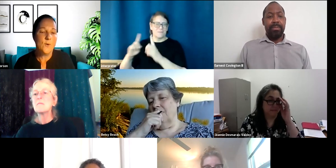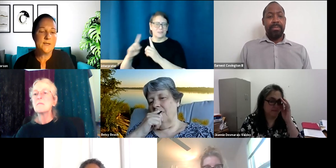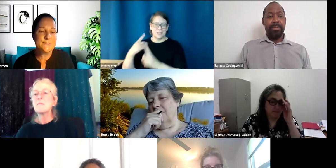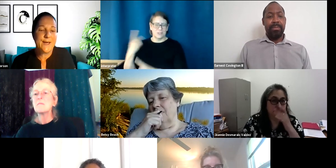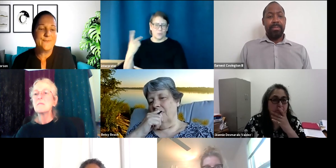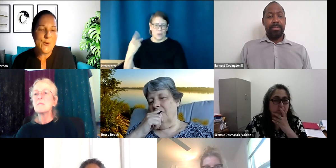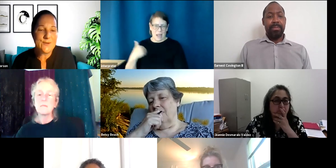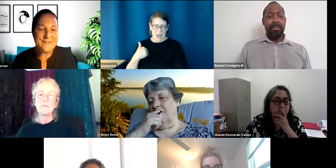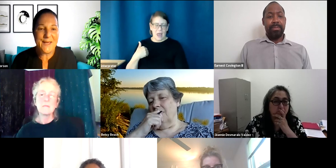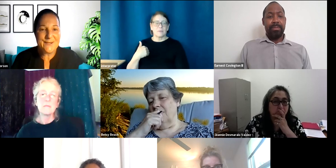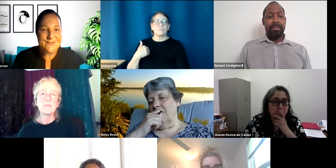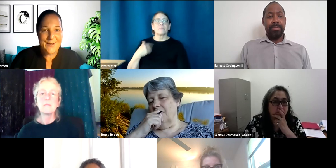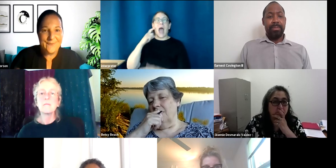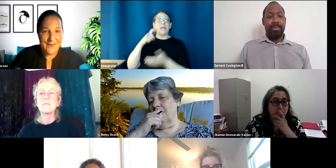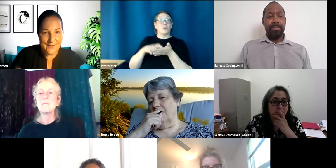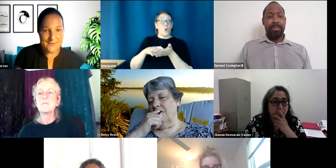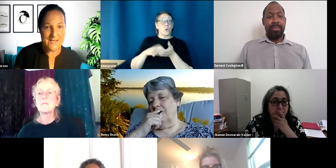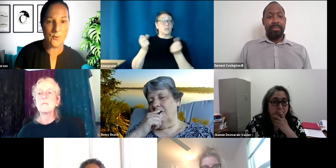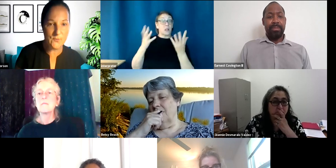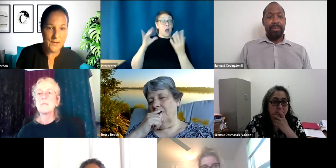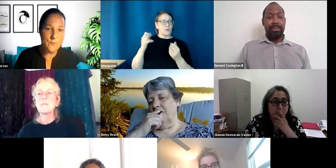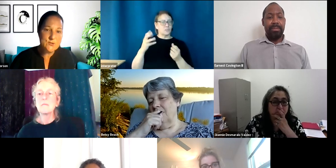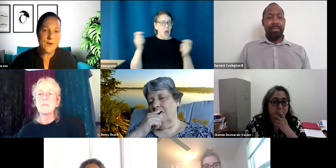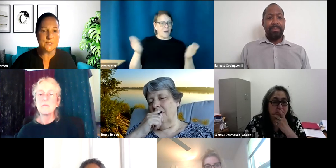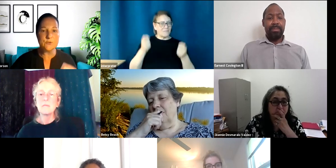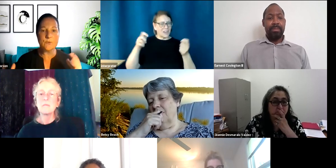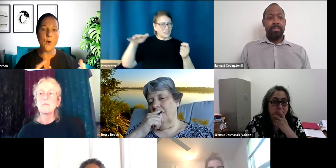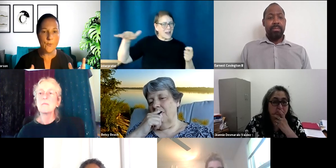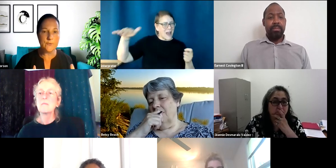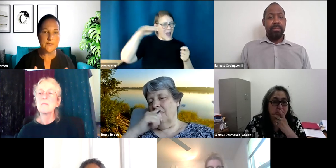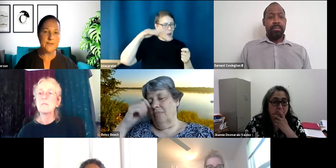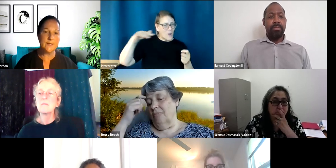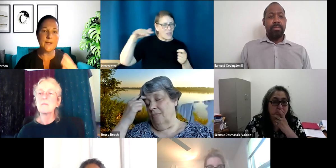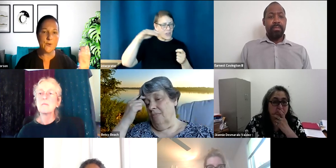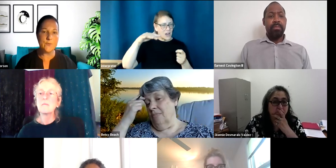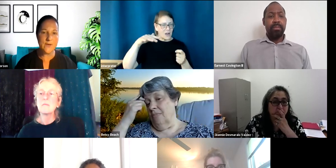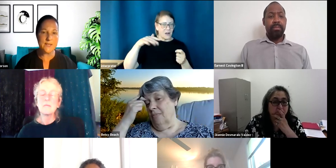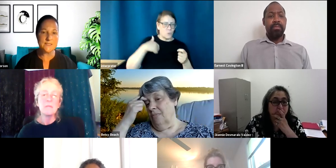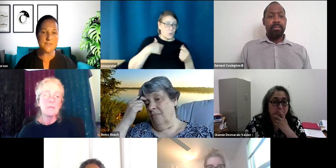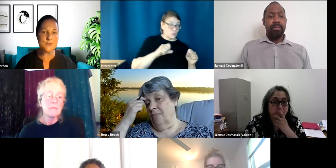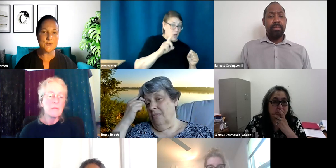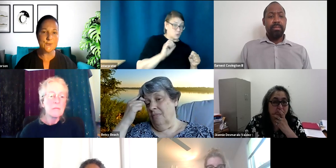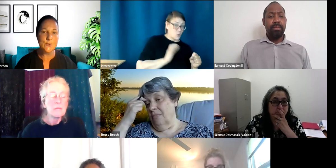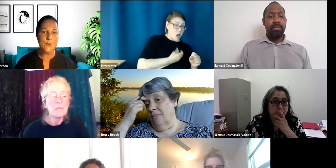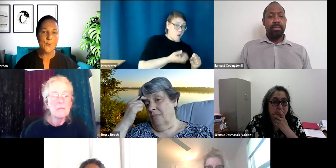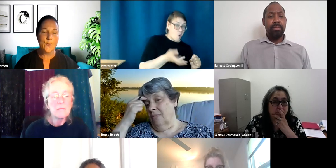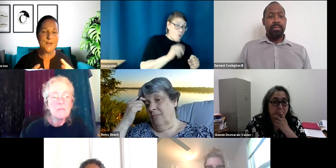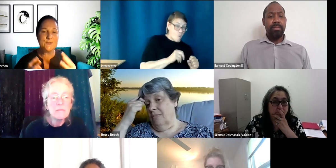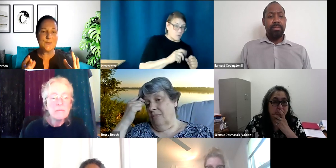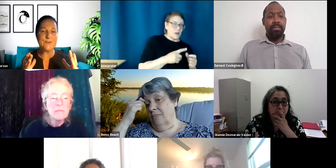Was I've noticed a lot of job fairs out there and we tried to do our own. And then I know we've had discussion. Why should